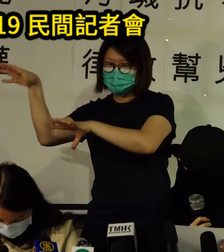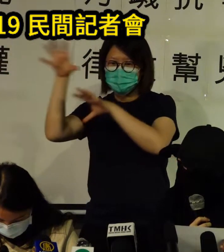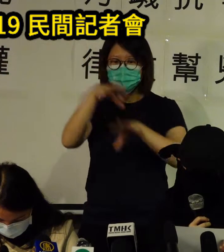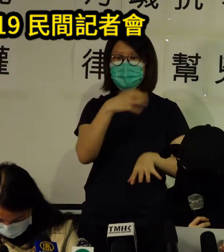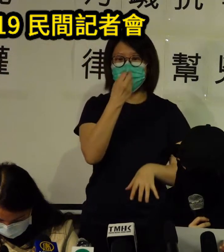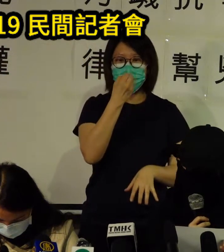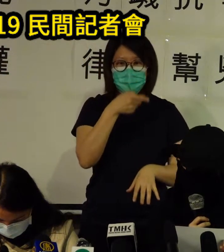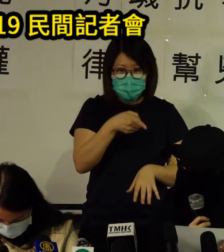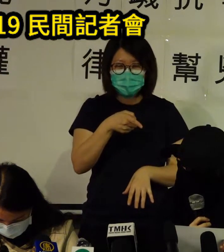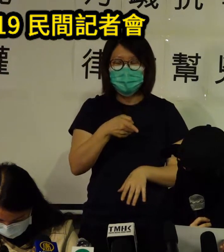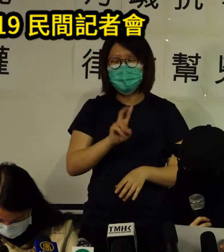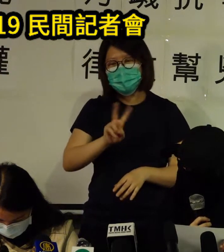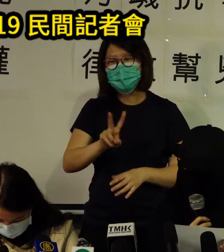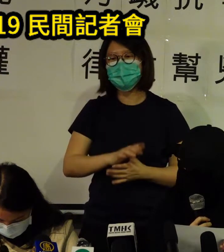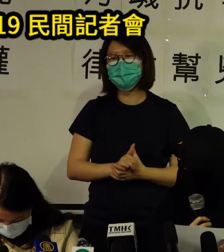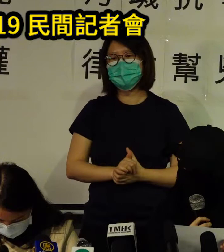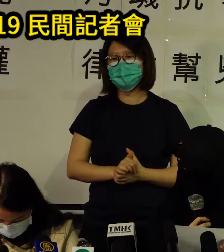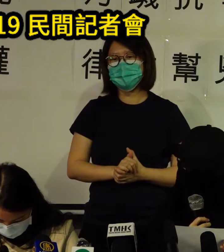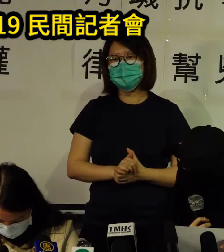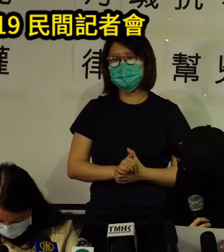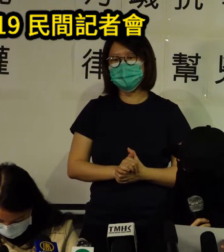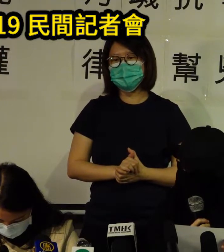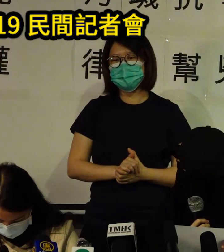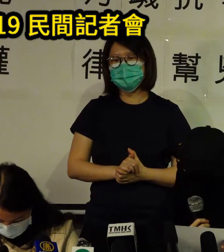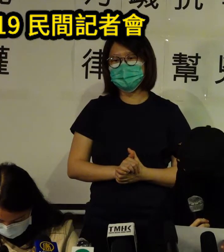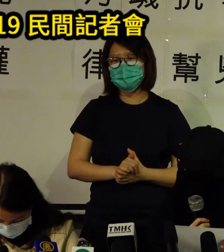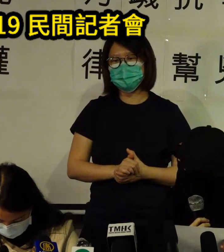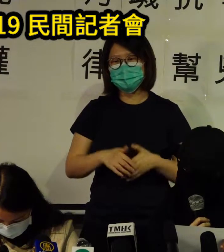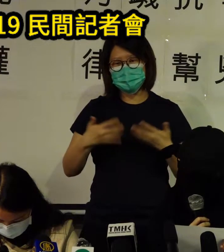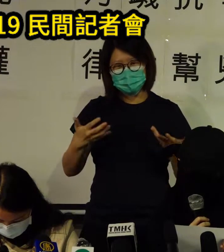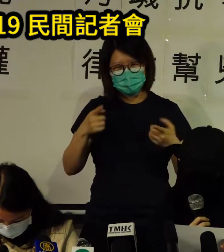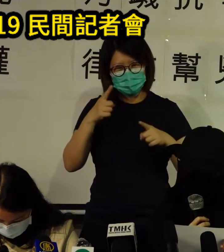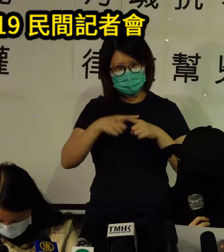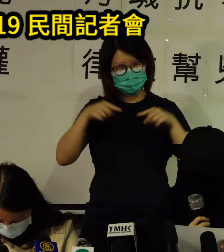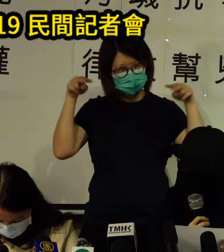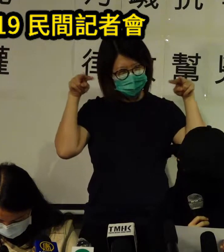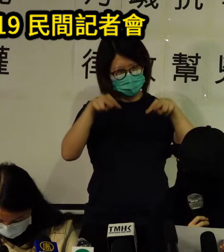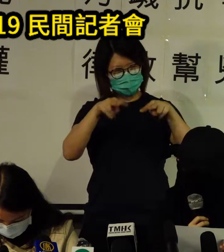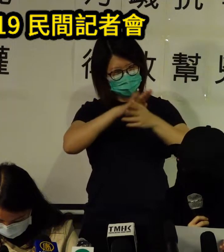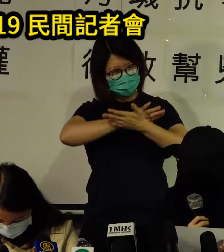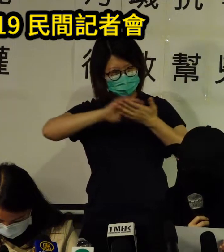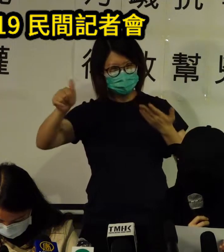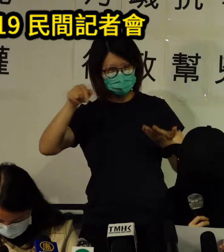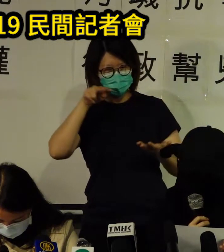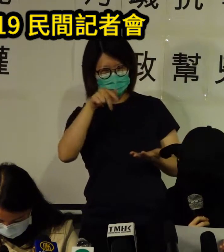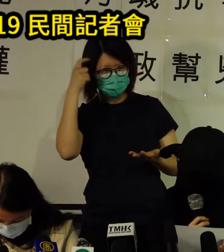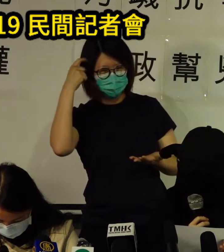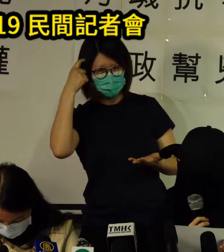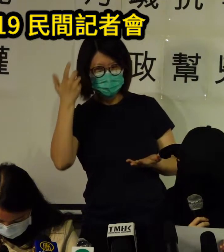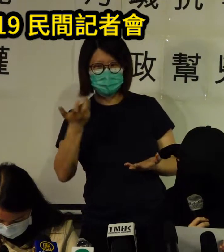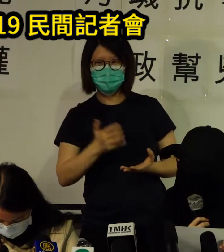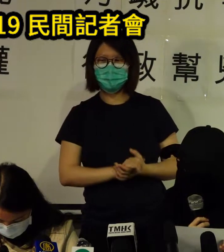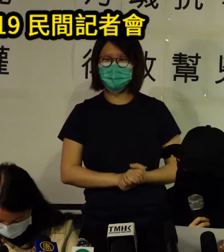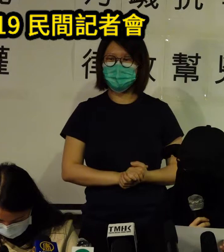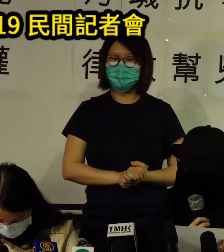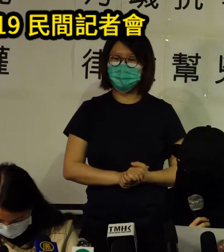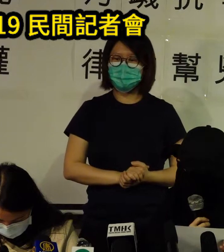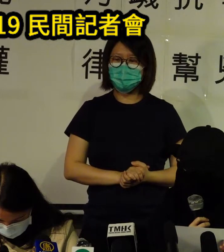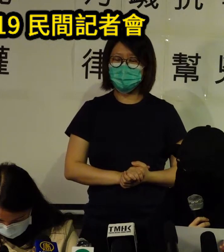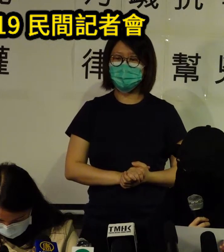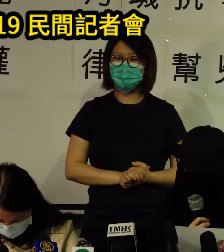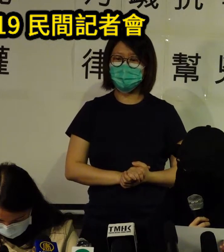citizens on the international stage But if you have ever been to a